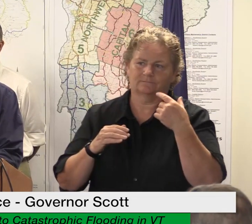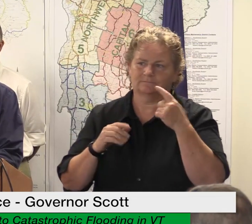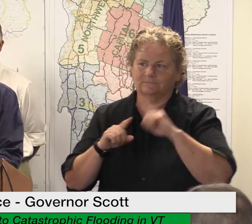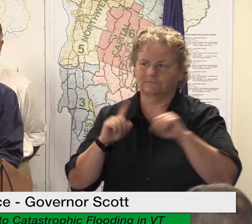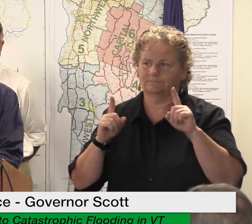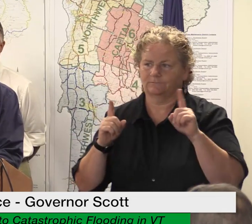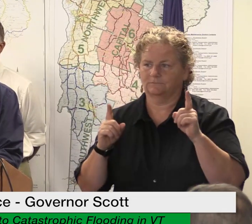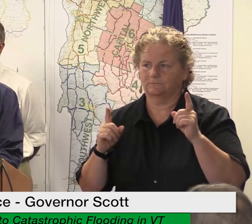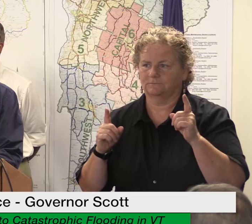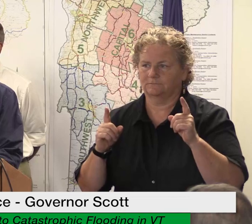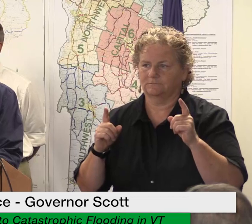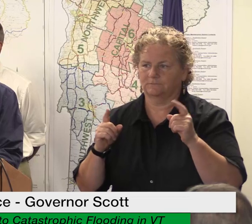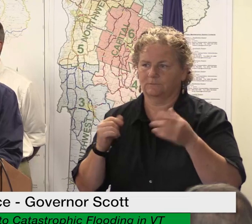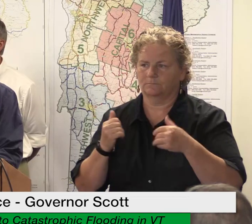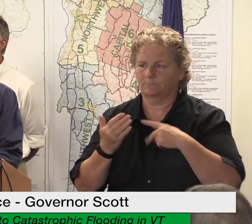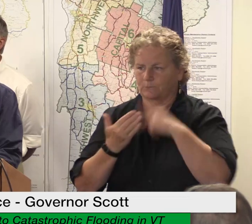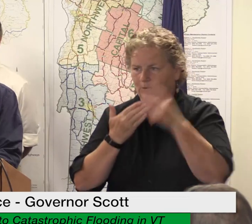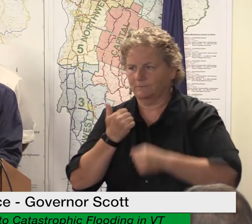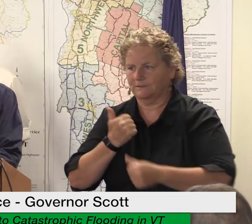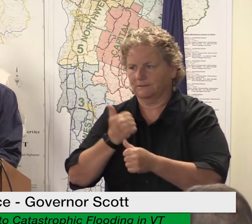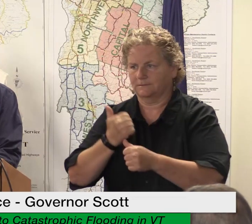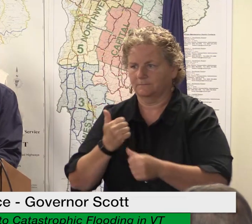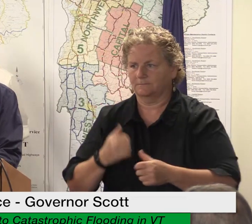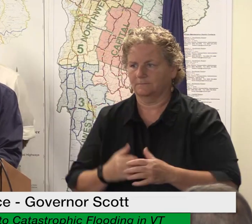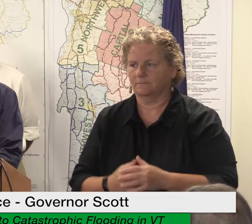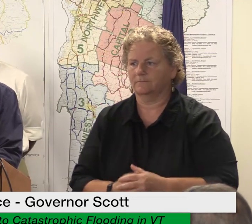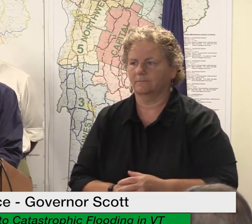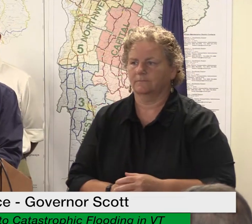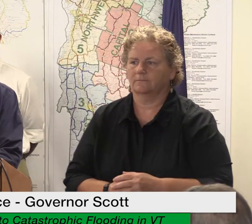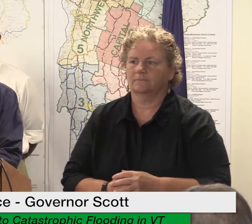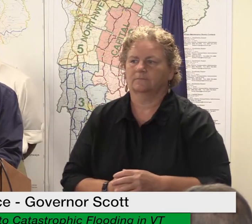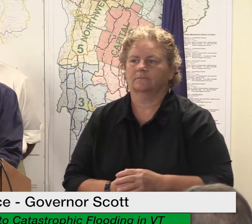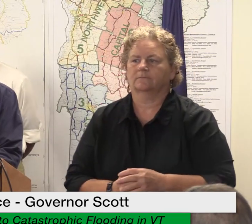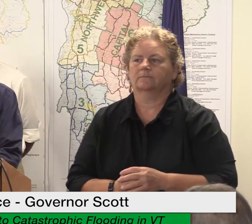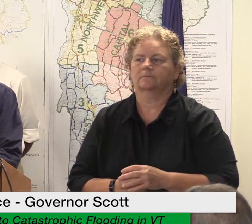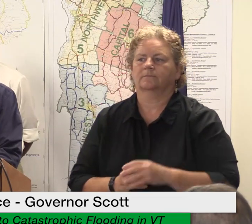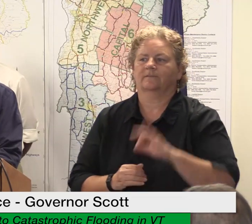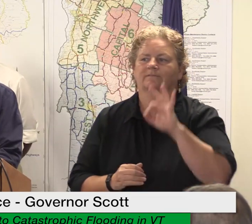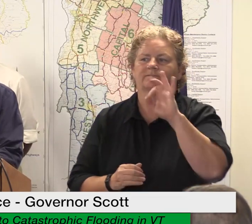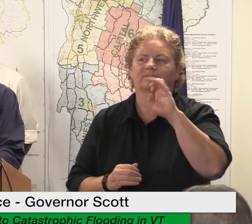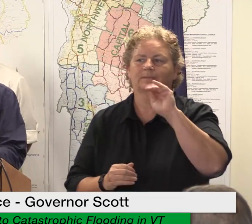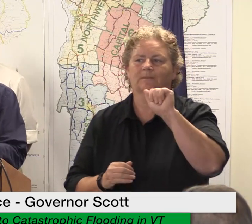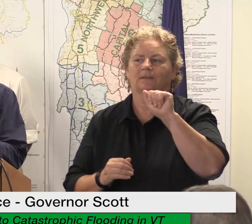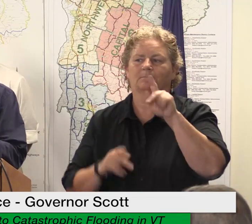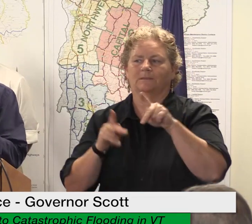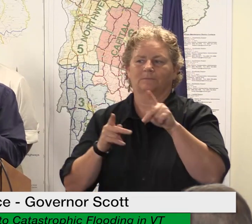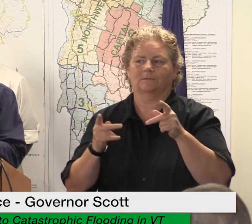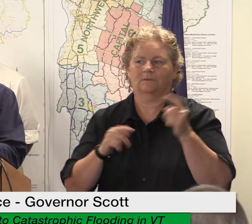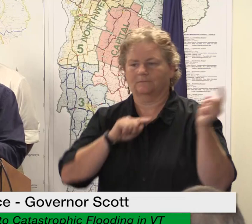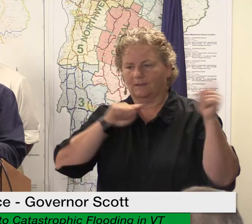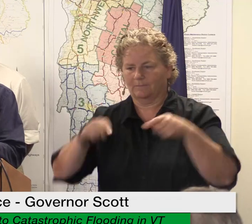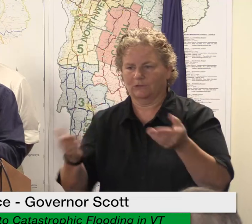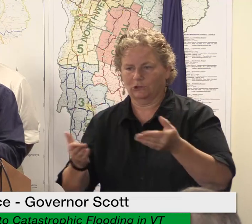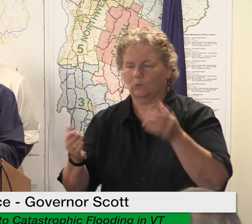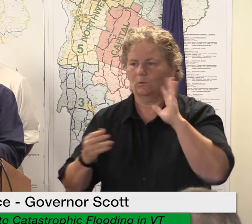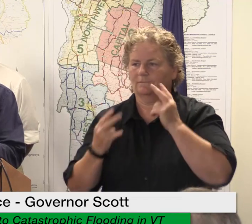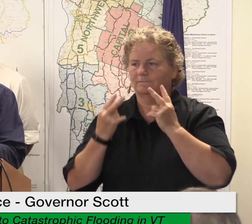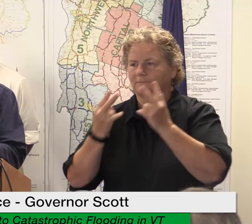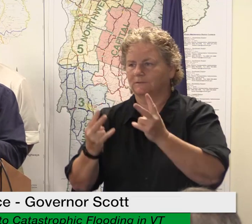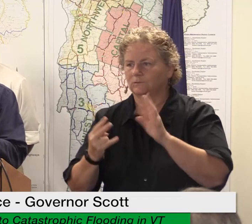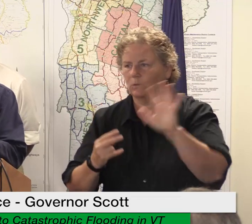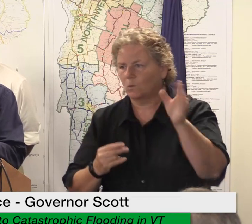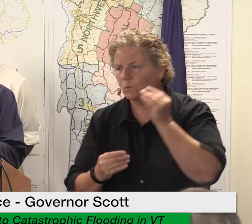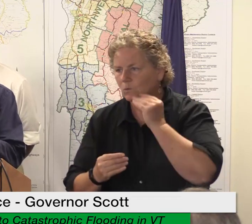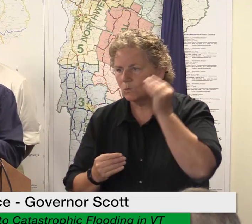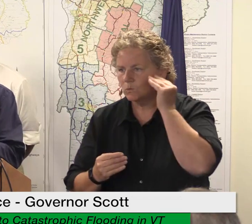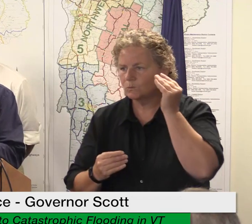teams will go out to the communities visit homes and businesses we're preparing for the potential so we because of the new addition